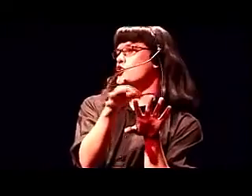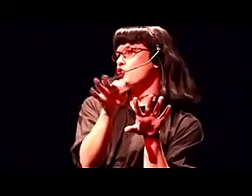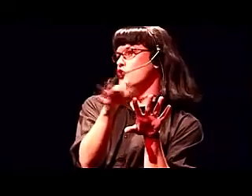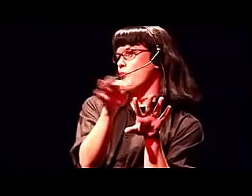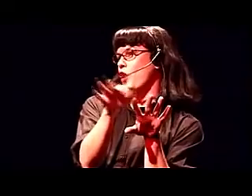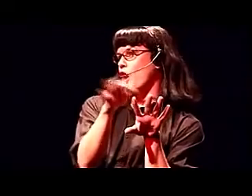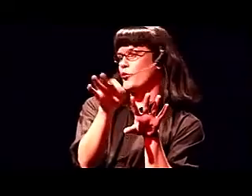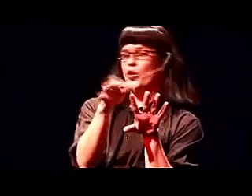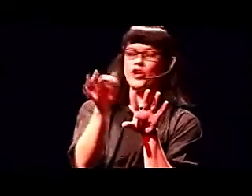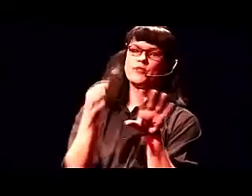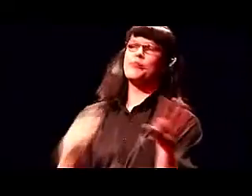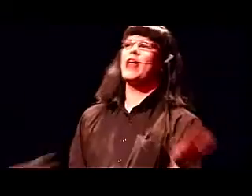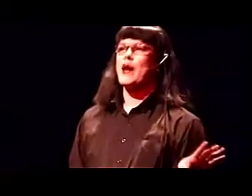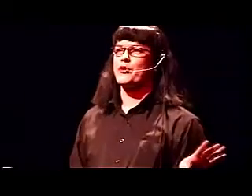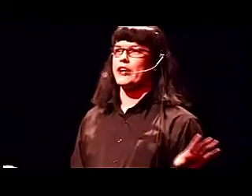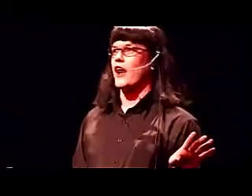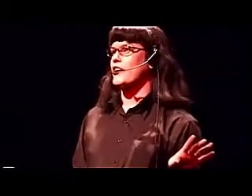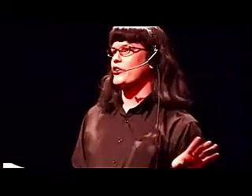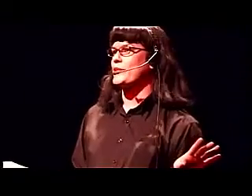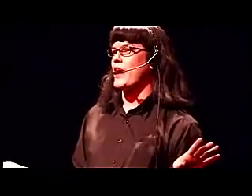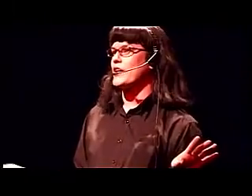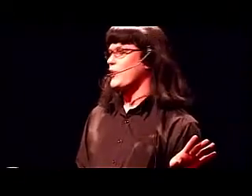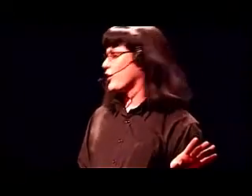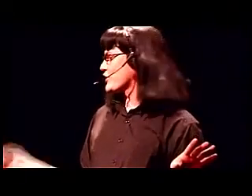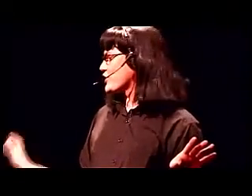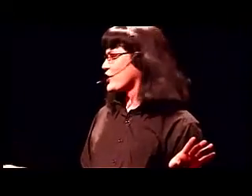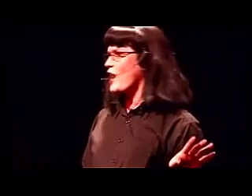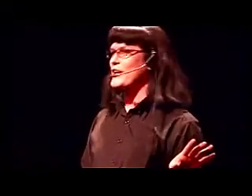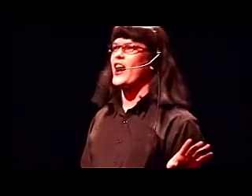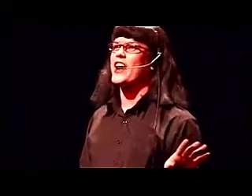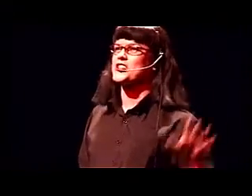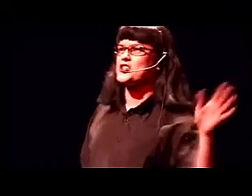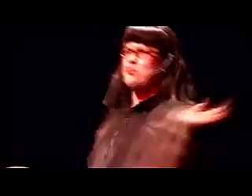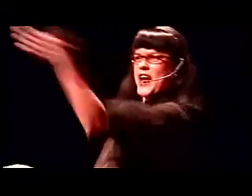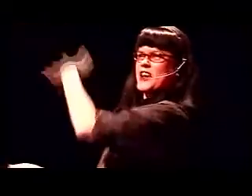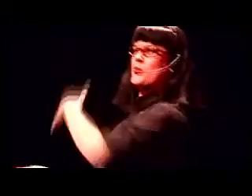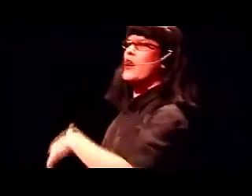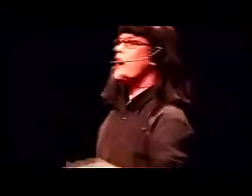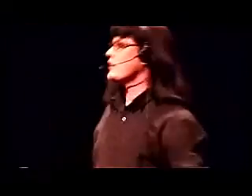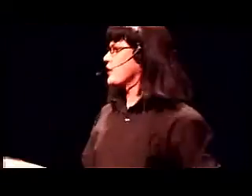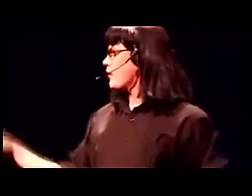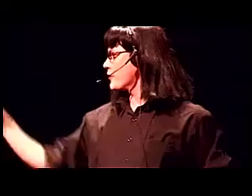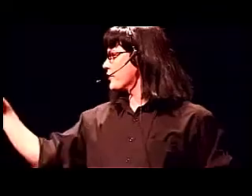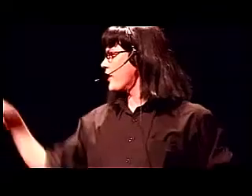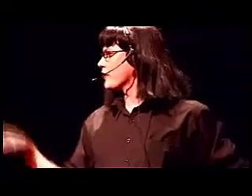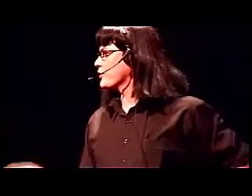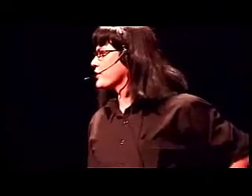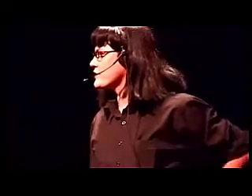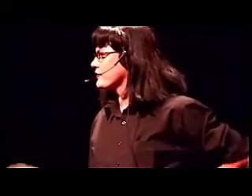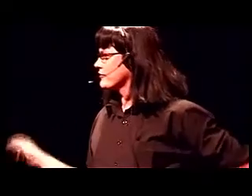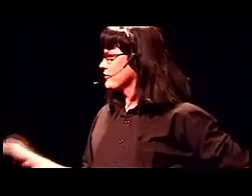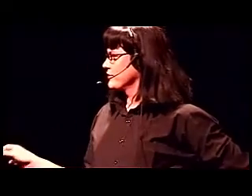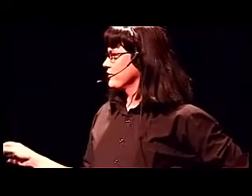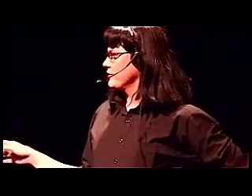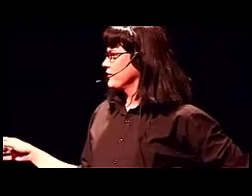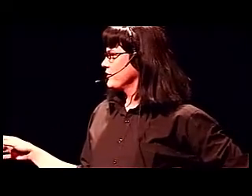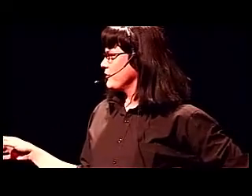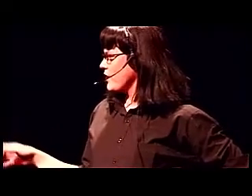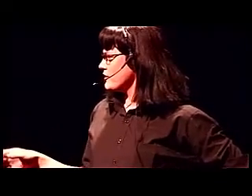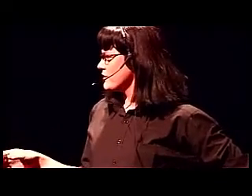Lots of tripping over words, blubbering like a Green Party politician. I mean, I had to smack him. And you know I'm not a violent person. What?